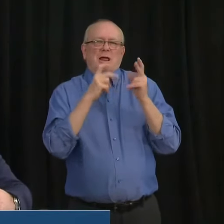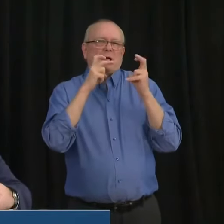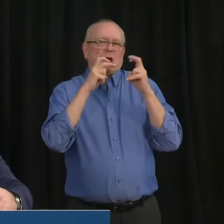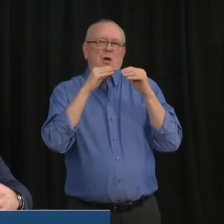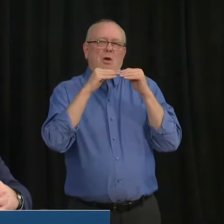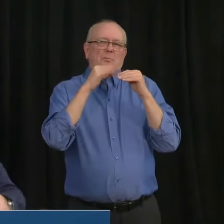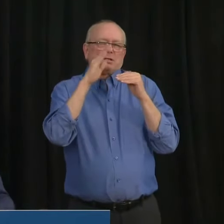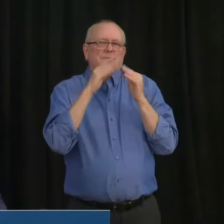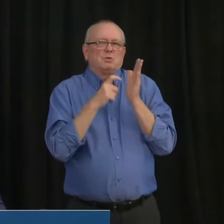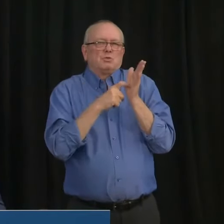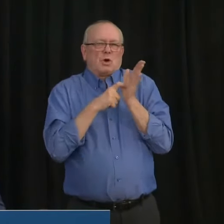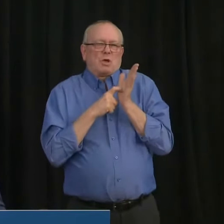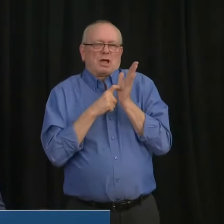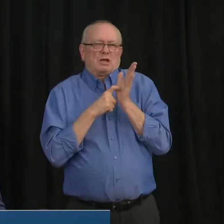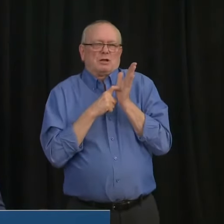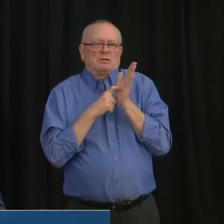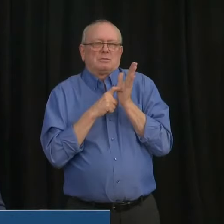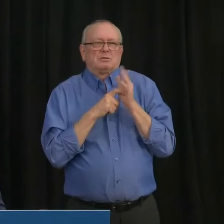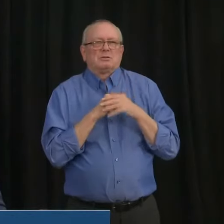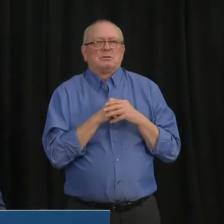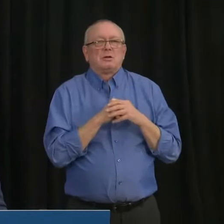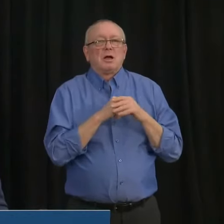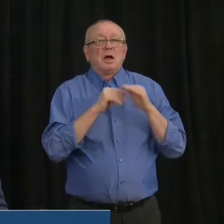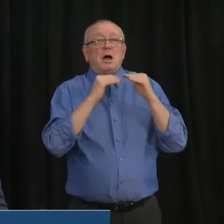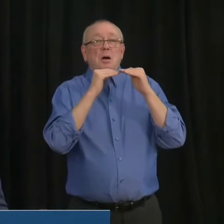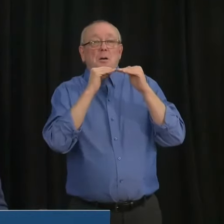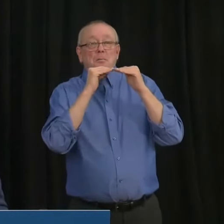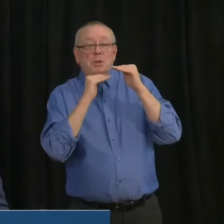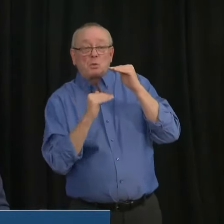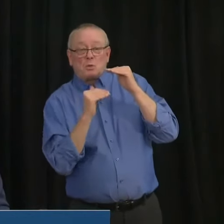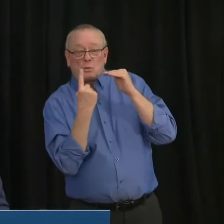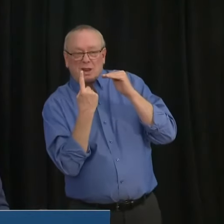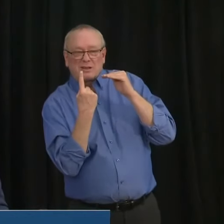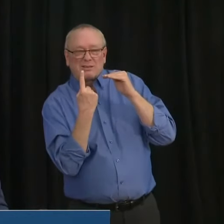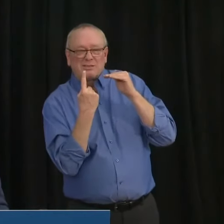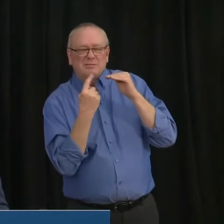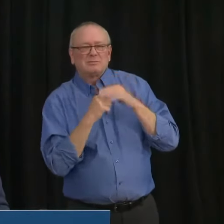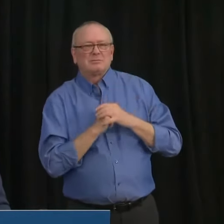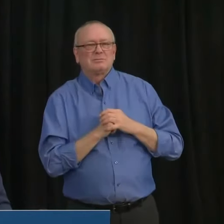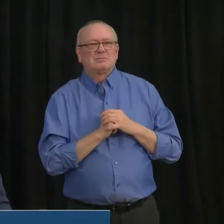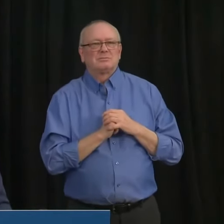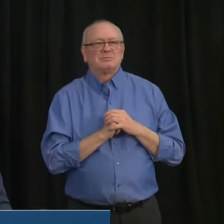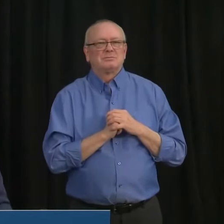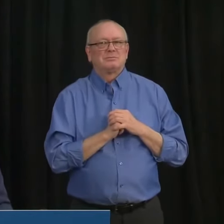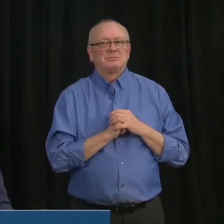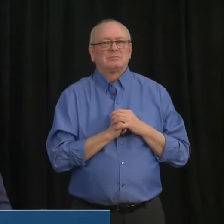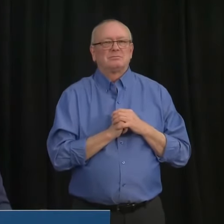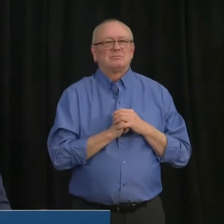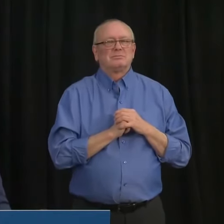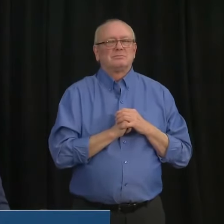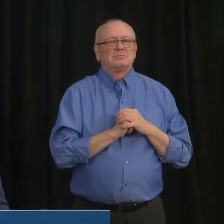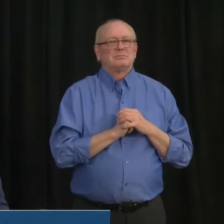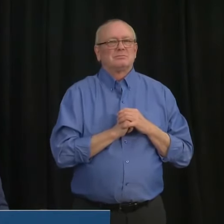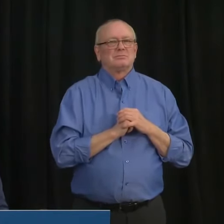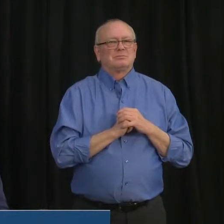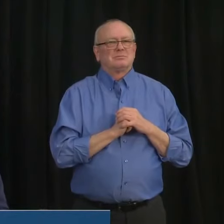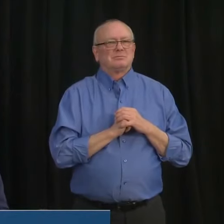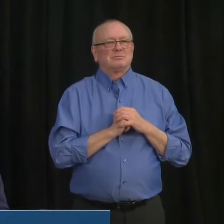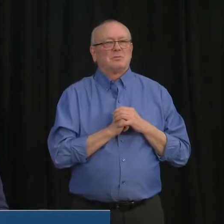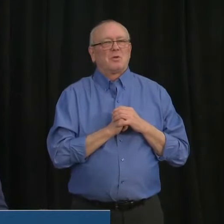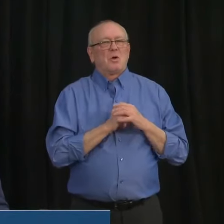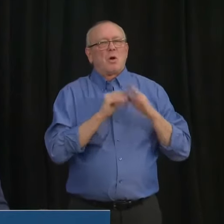metric goal that we must achieve by December the 15th. We must see the rate of transmission, uh, move below one. Uh, ideally